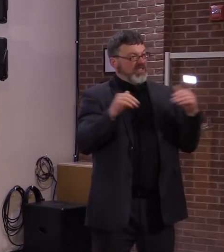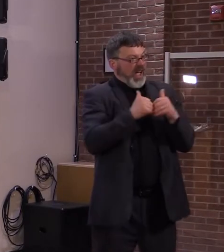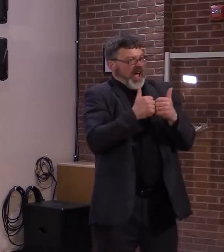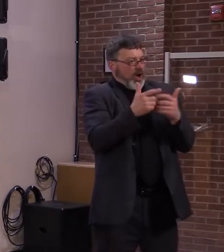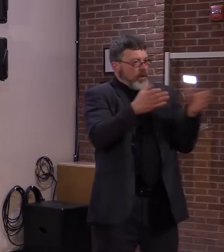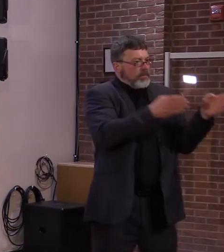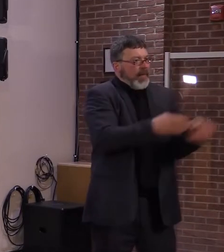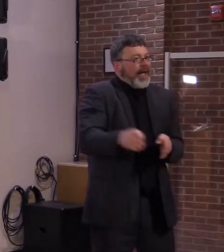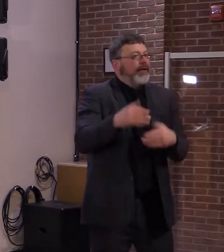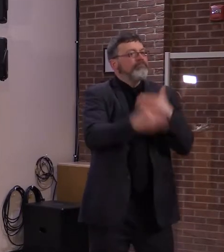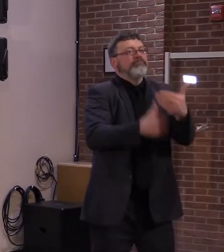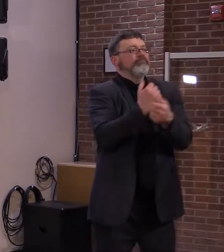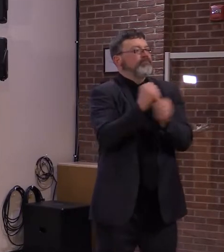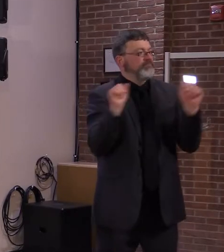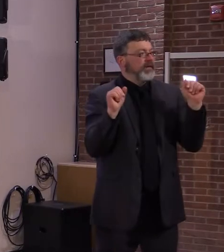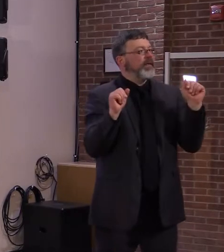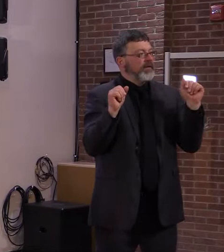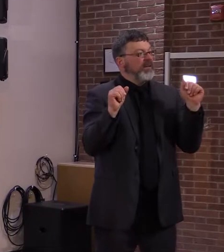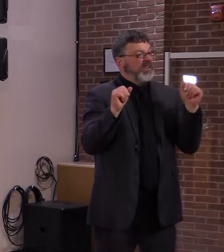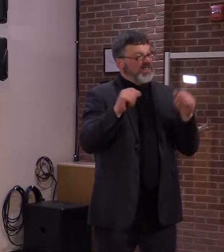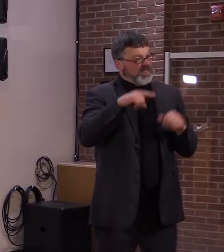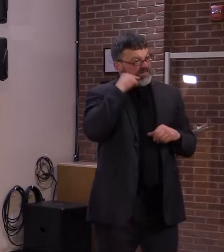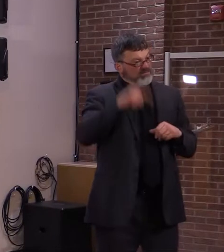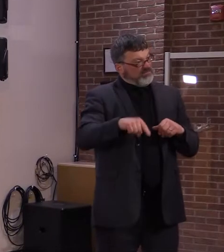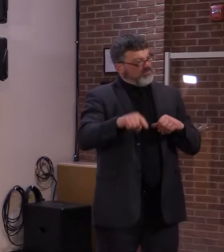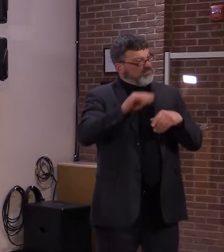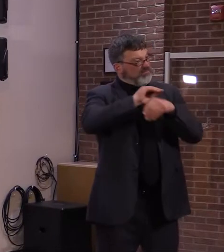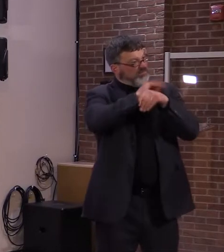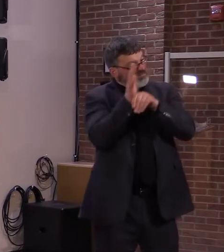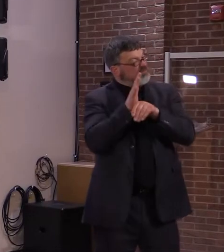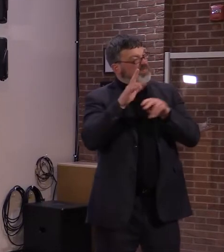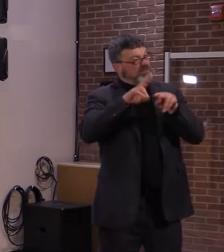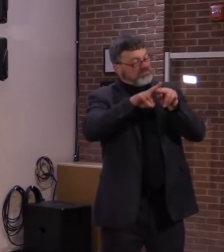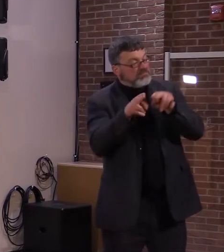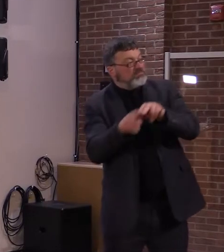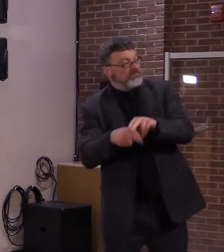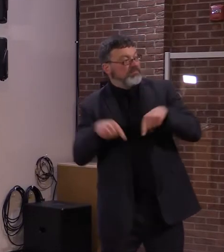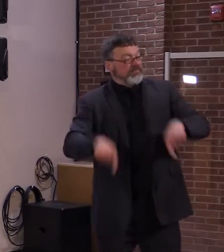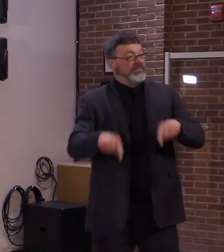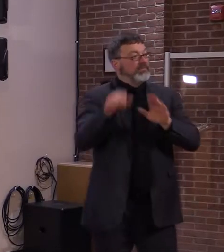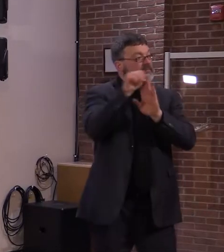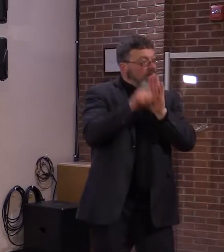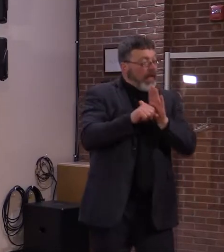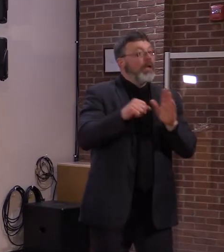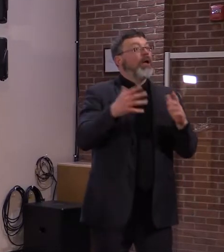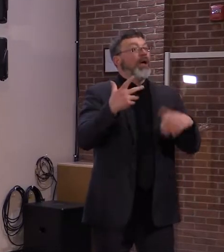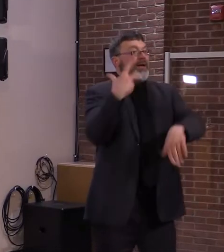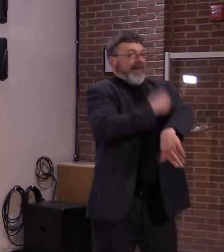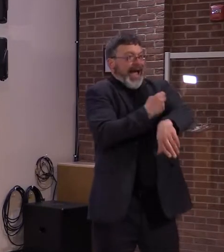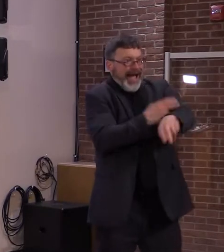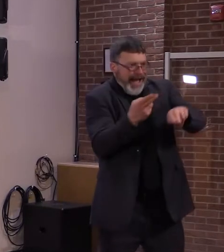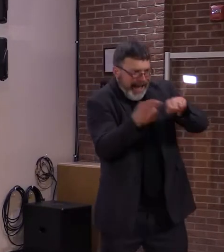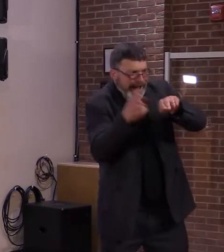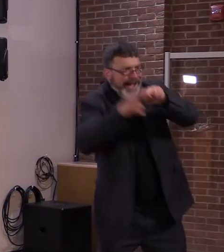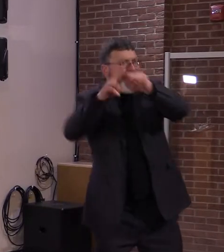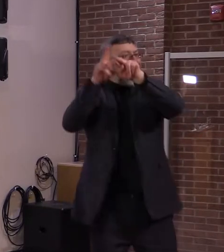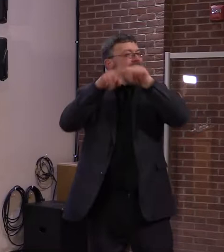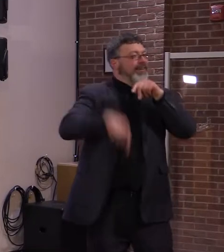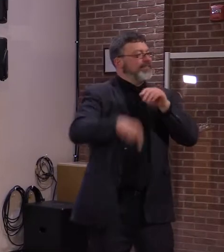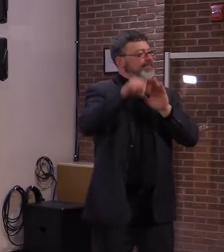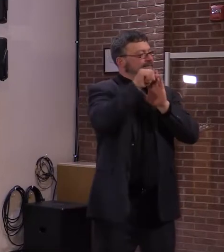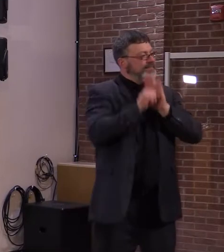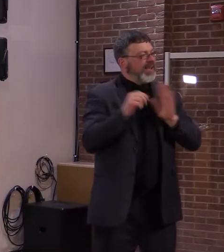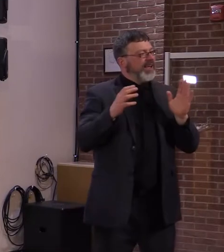reductions in cases and demand for vaccines. I'm confident our kids will have an enjoyable summer. Finally,